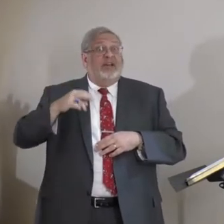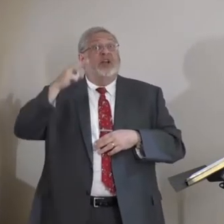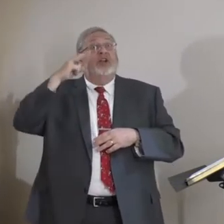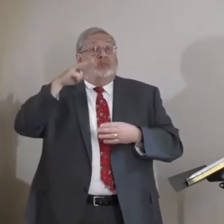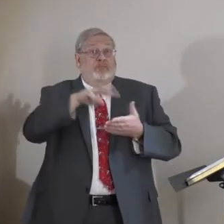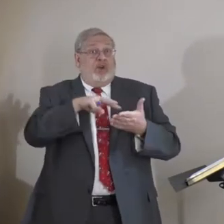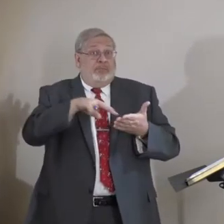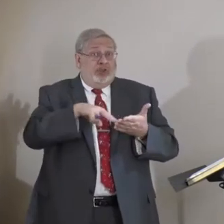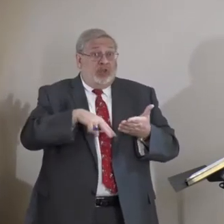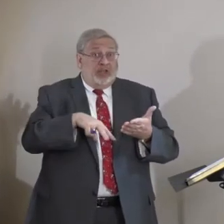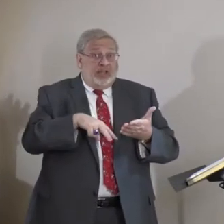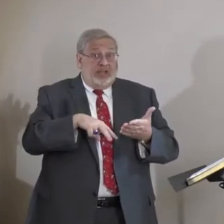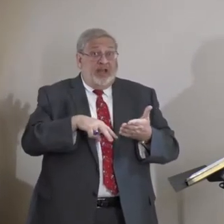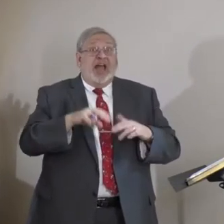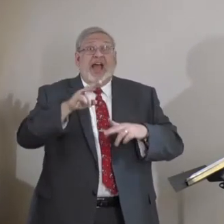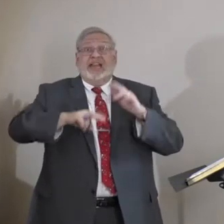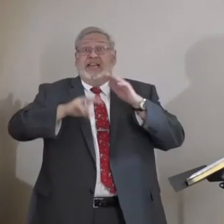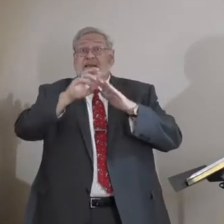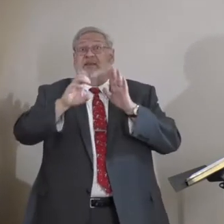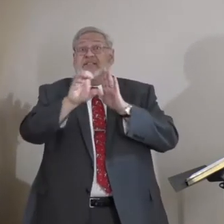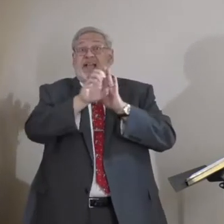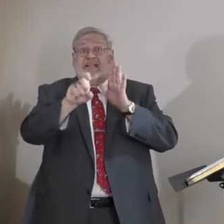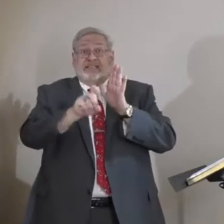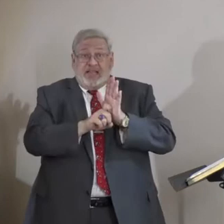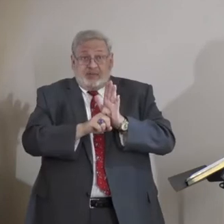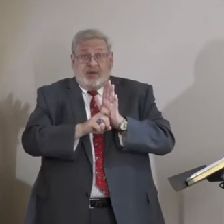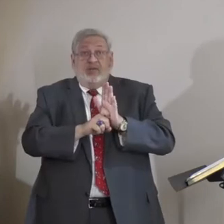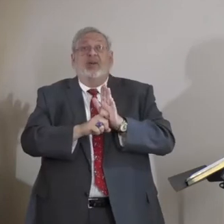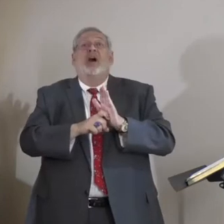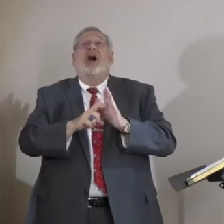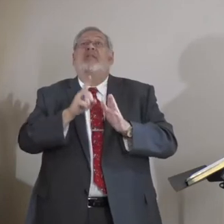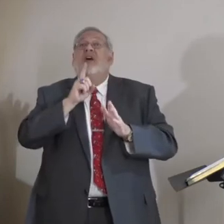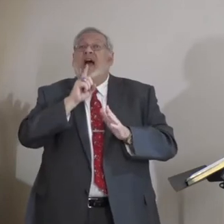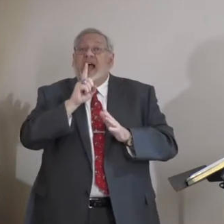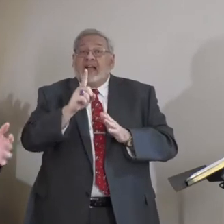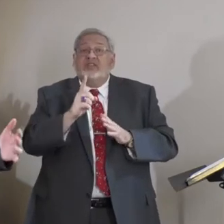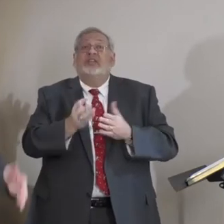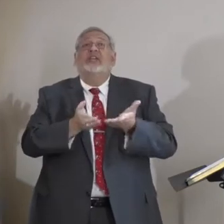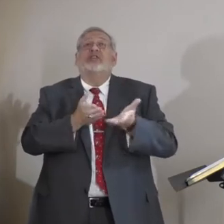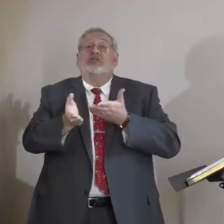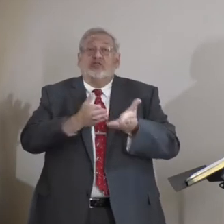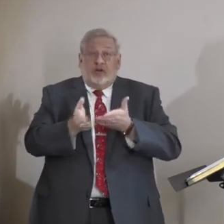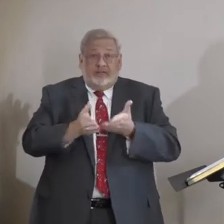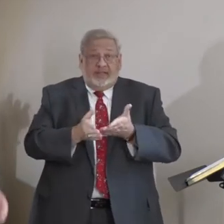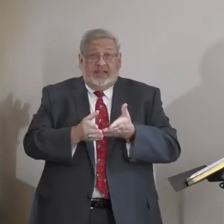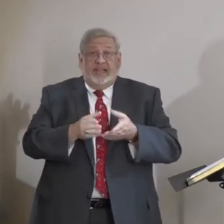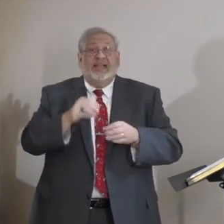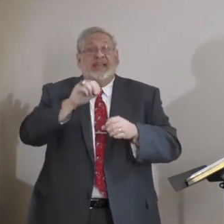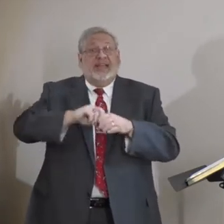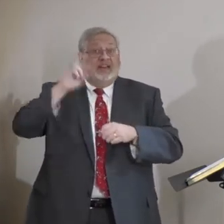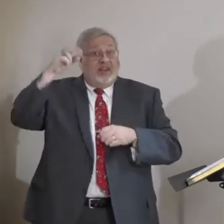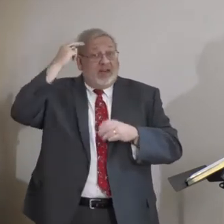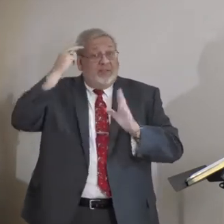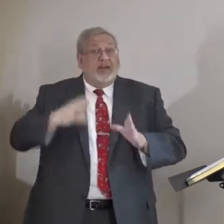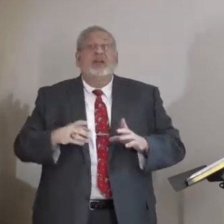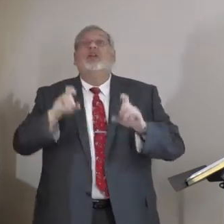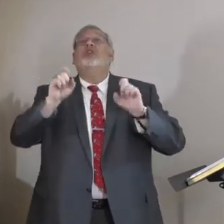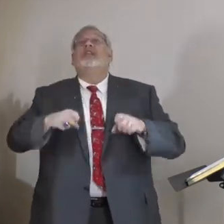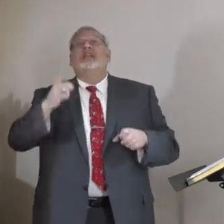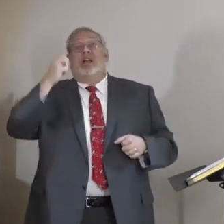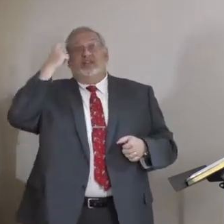at Nehemiah's example of selfless service while he was in a governmental position. You need to understand